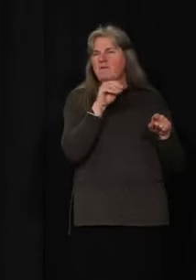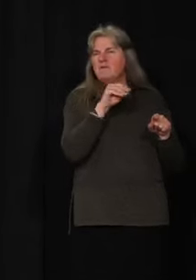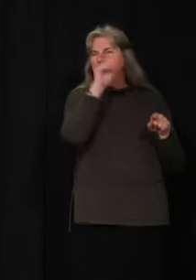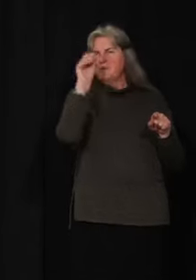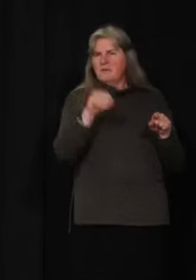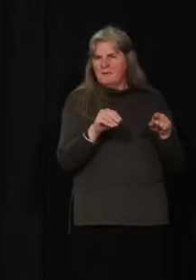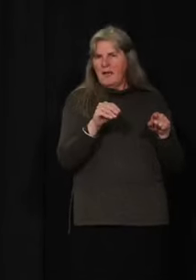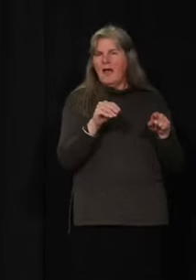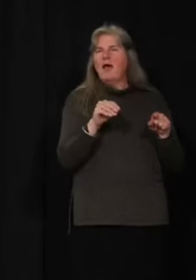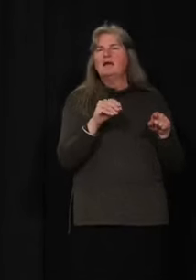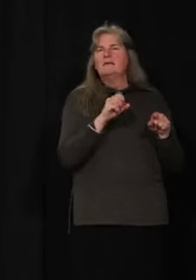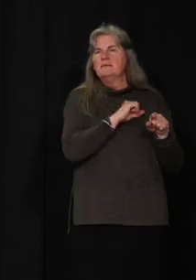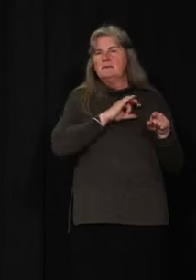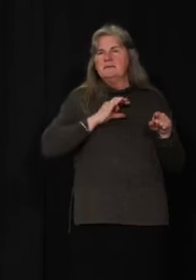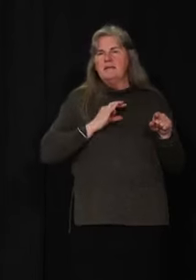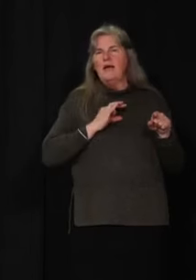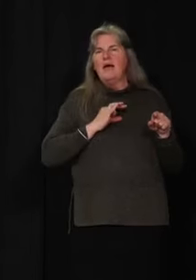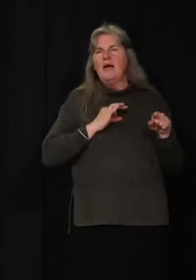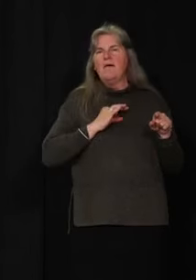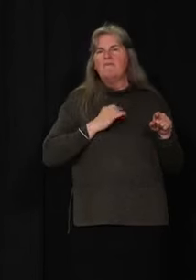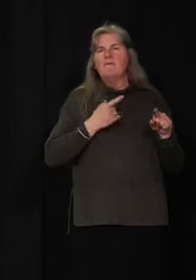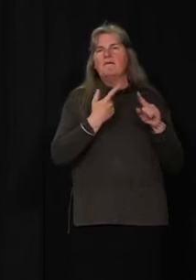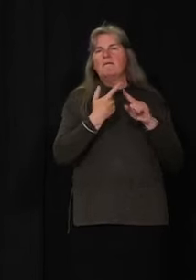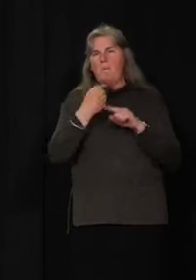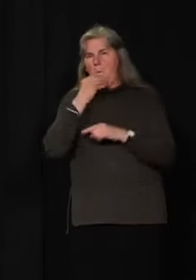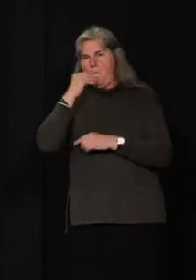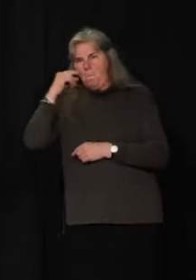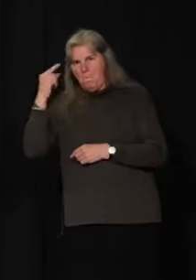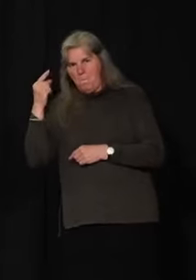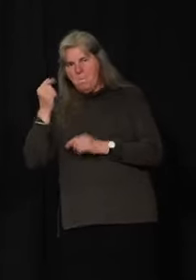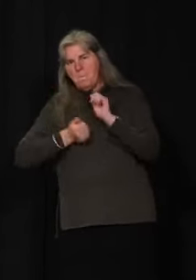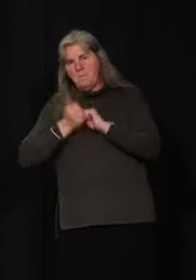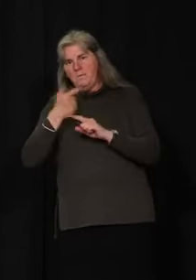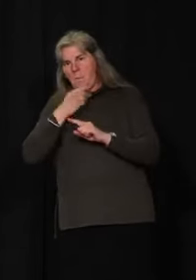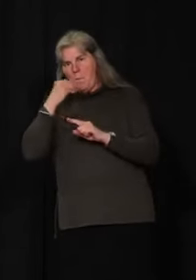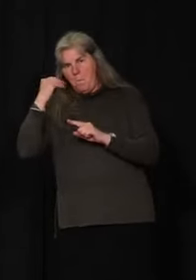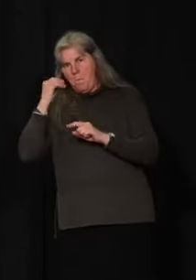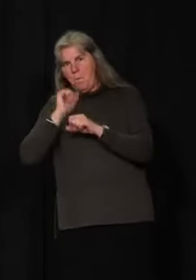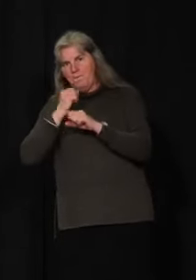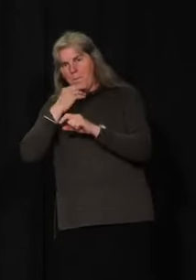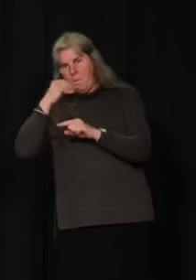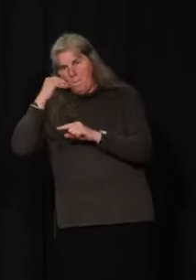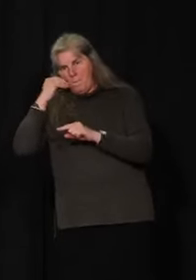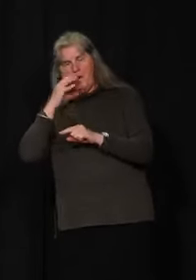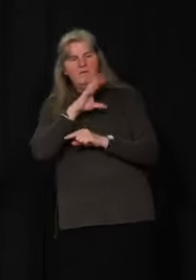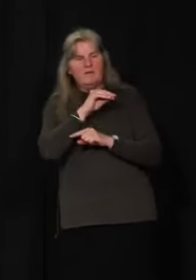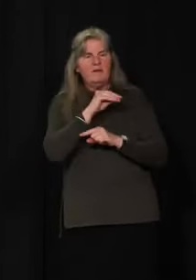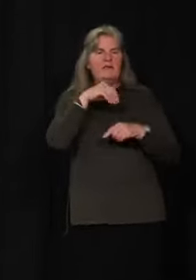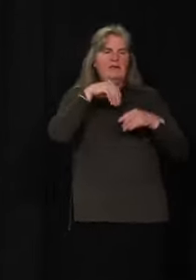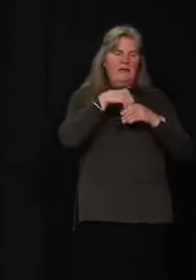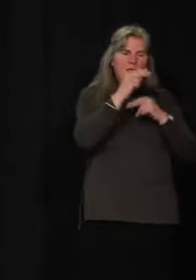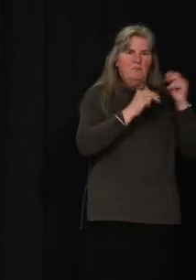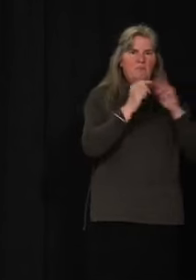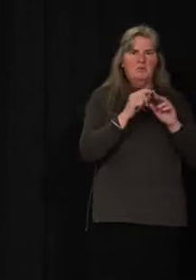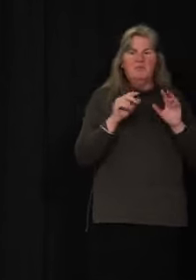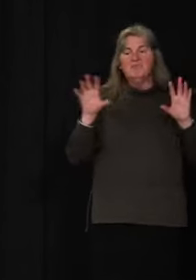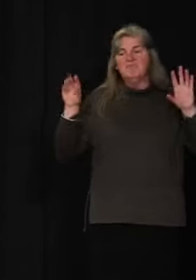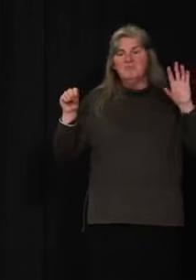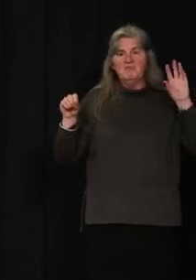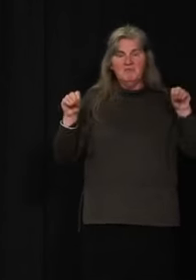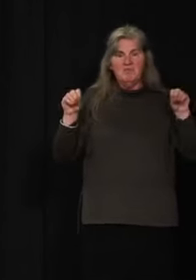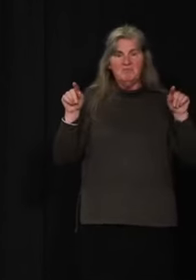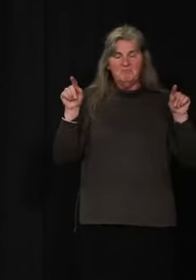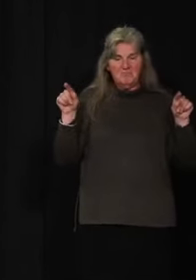workers are working remotely, mostly from home. And again, we are continuing to